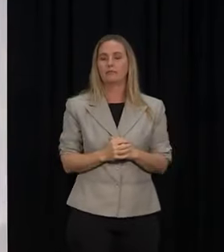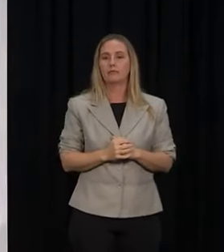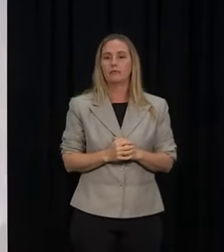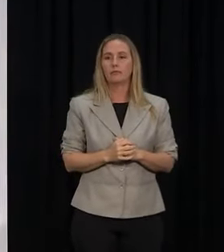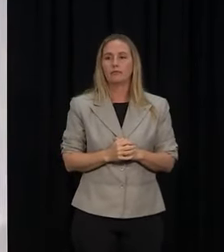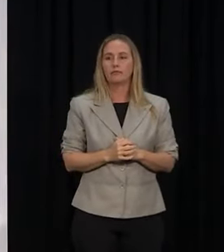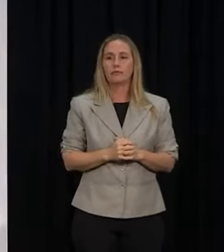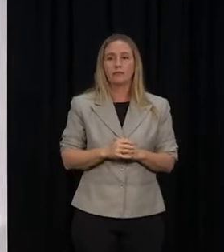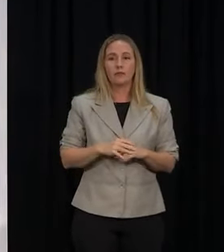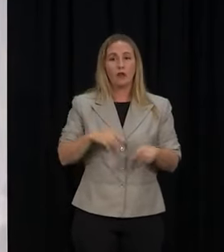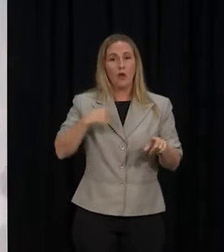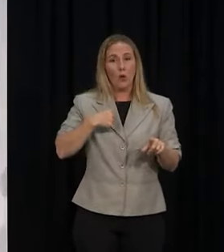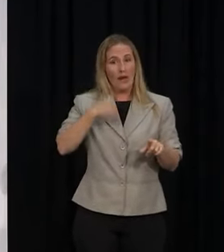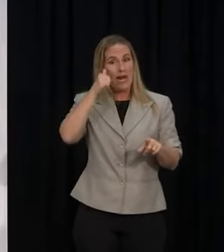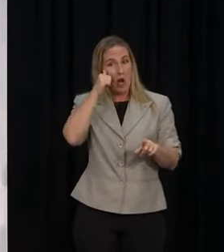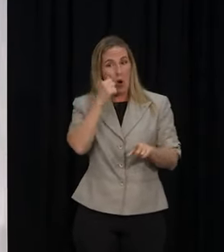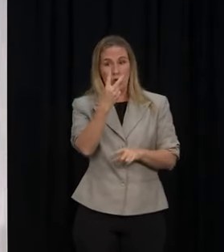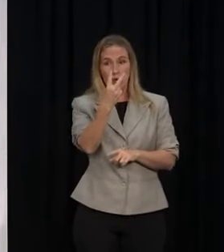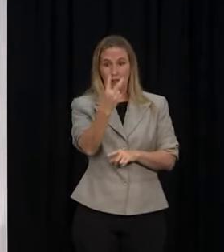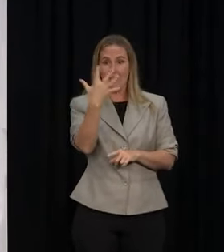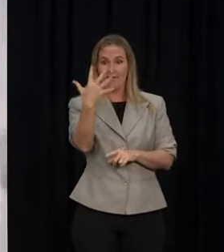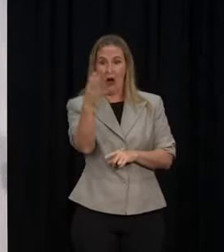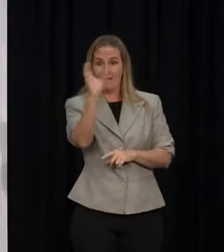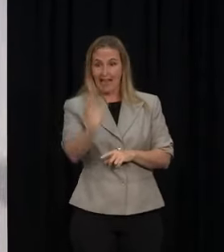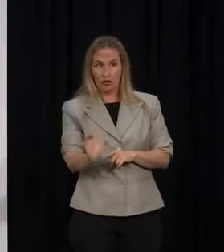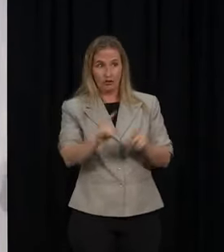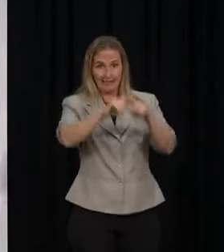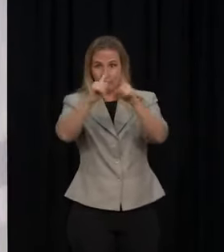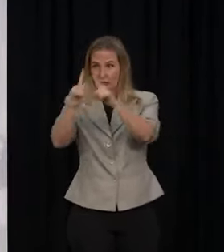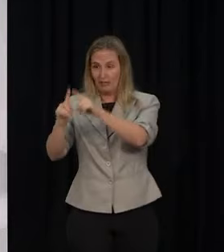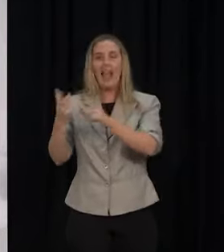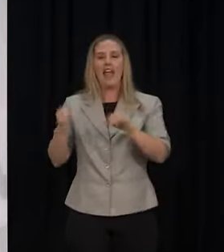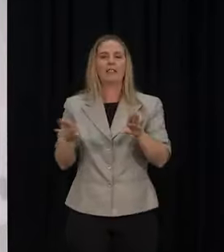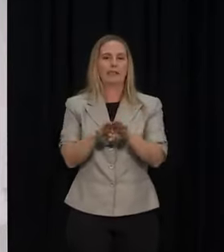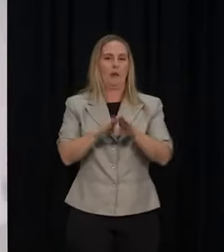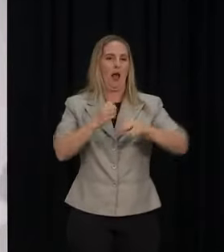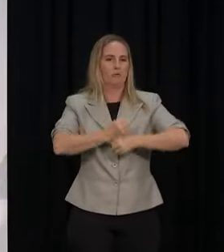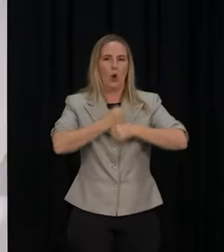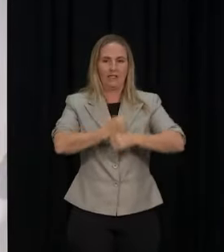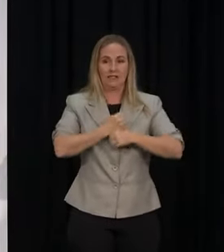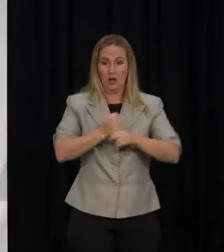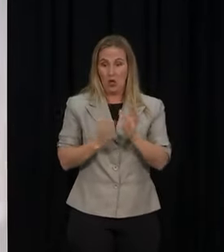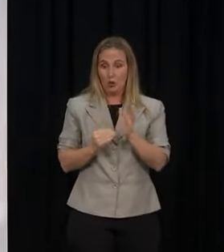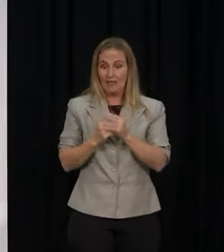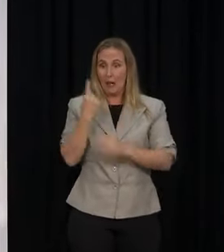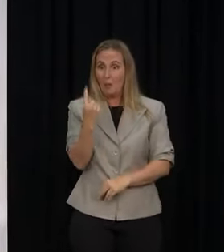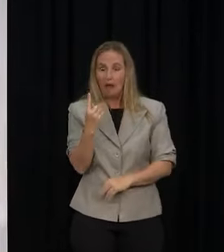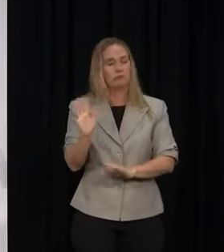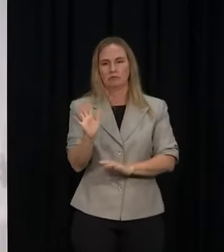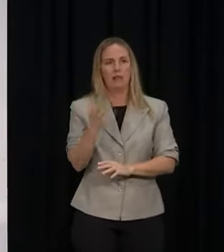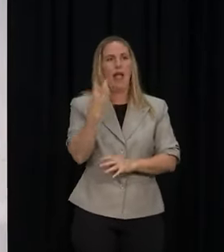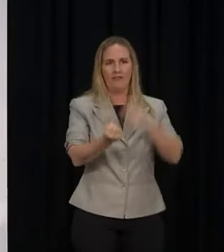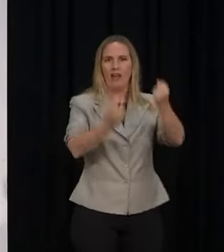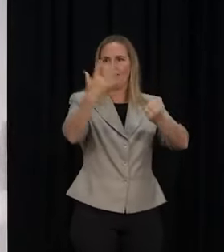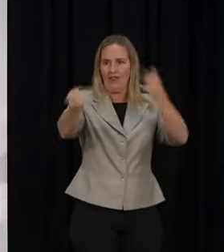something in the order of up to 25 countries who are experiencing this kind of activity right now. New Zealand is not alone in what